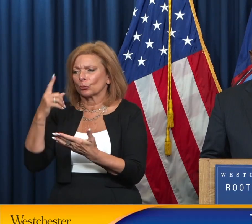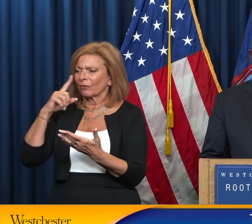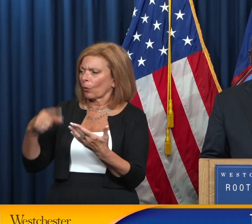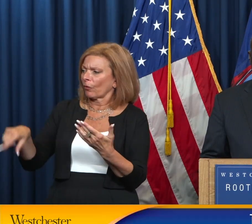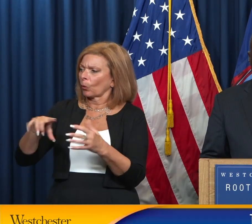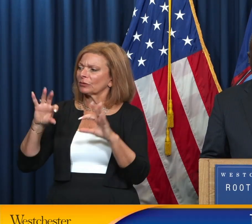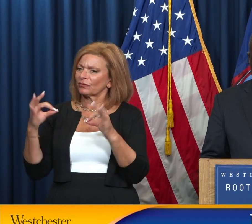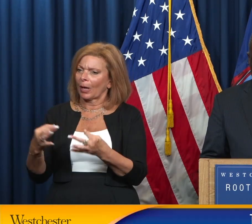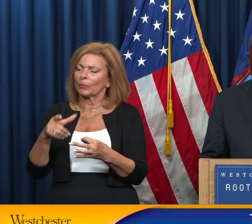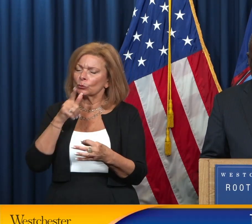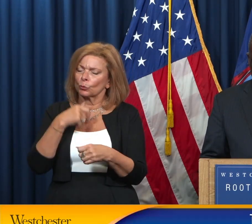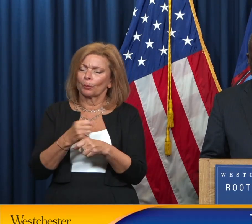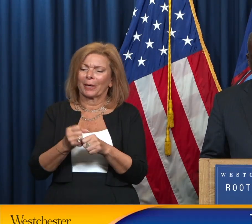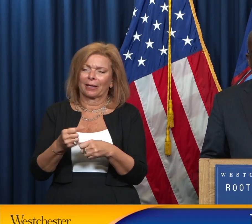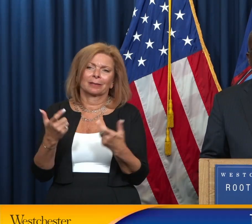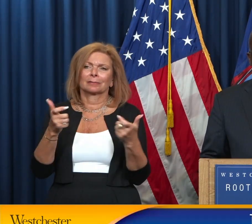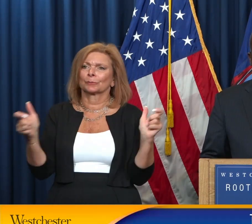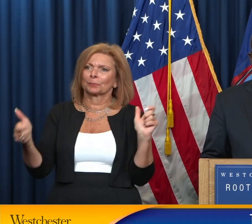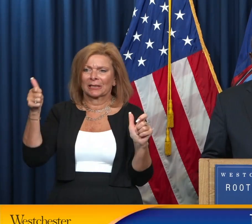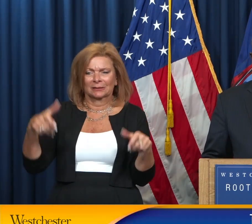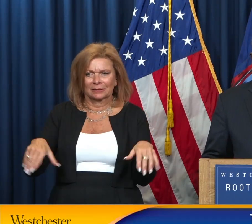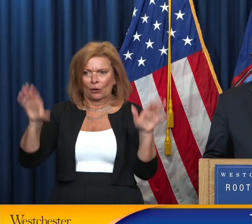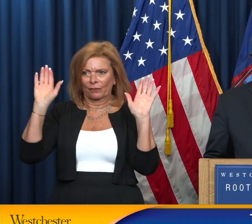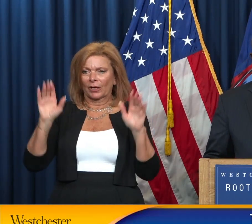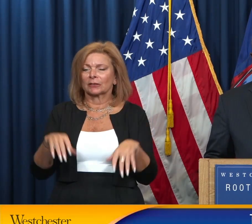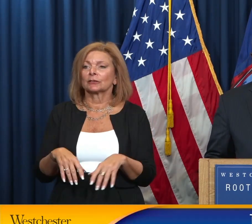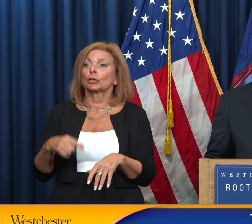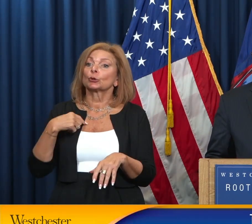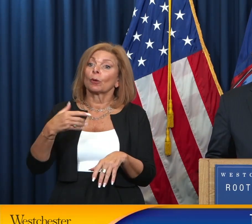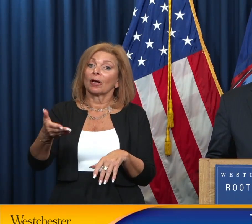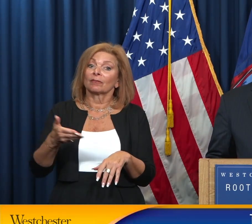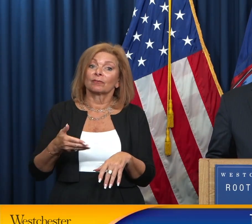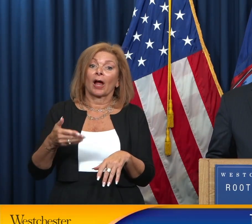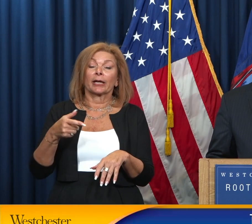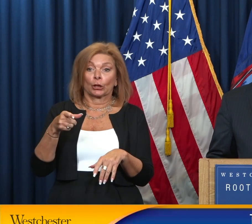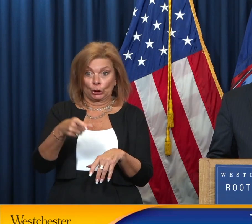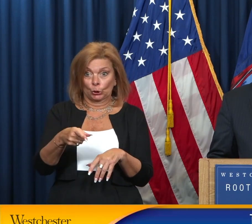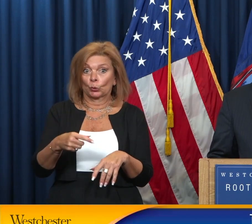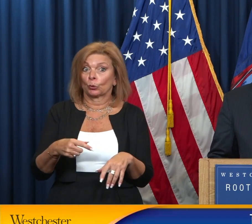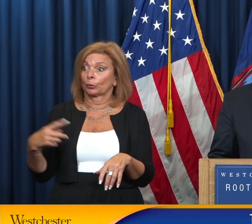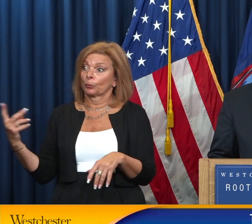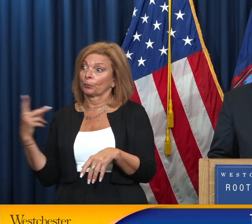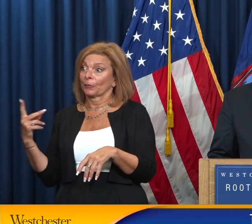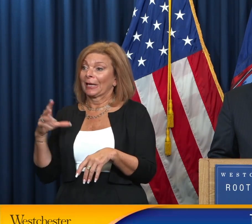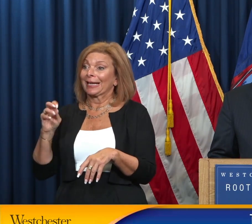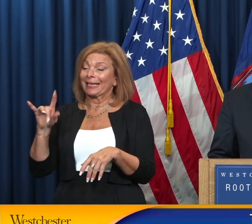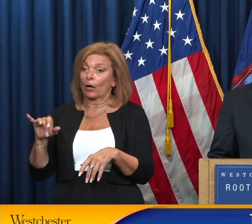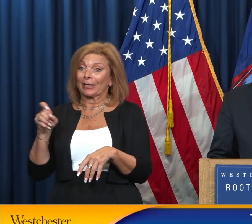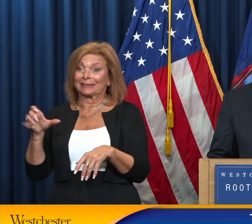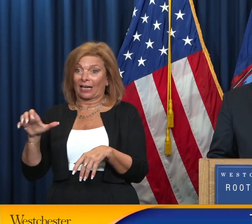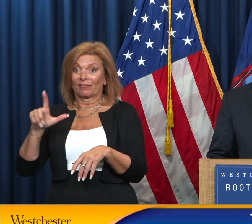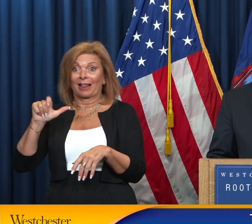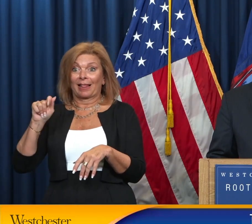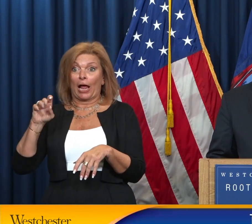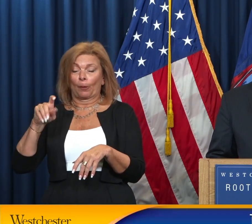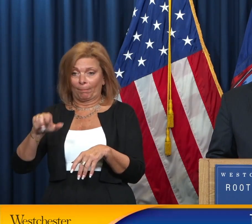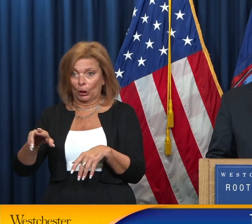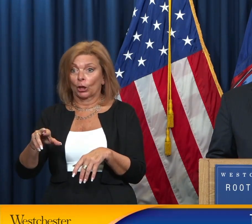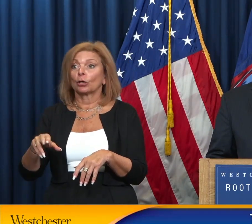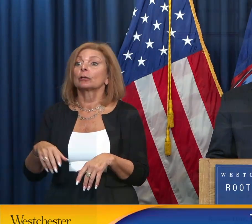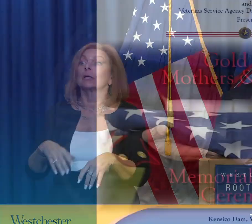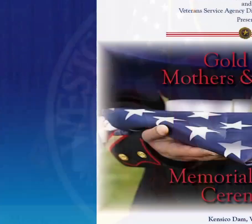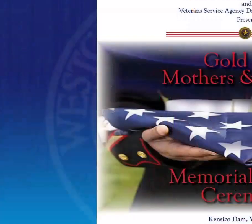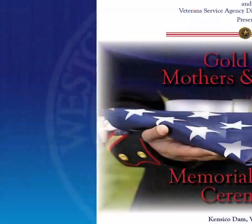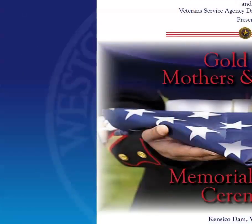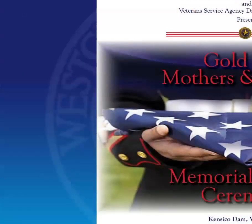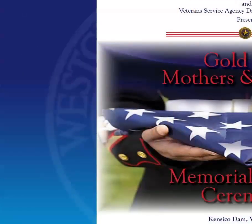made the ultimate sacrifice. So we're inviting you, County Executive Vladimir, myself and our entire team are inviting you to join us at